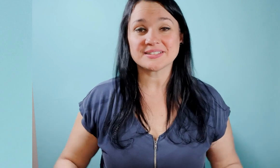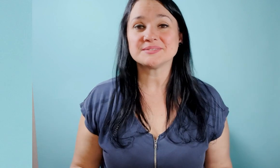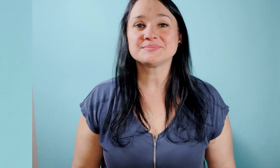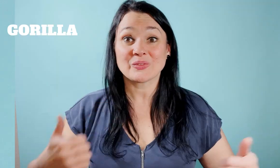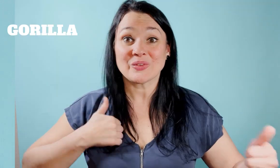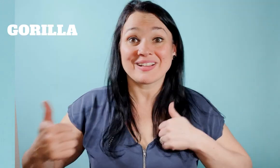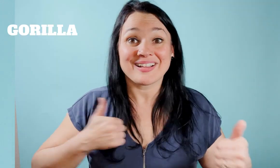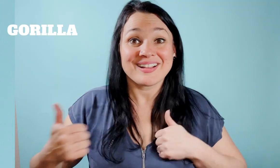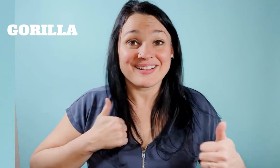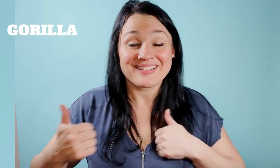gorilla